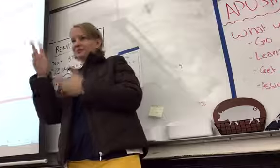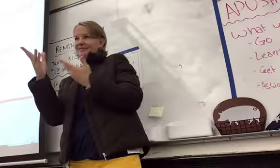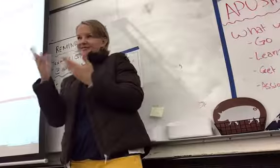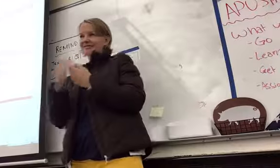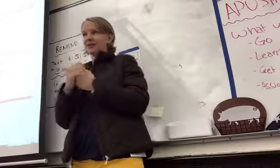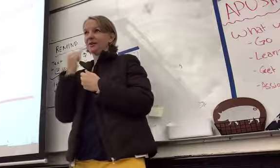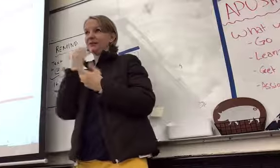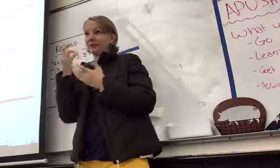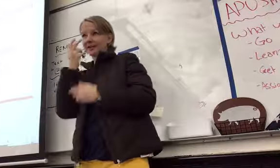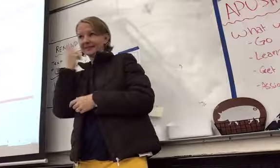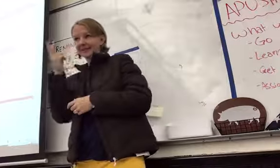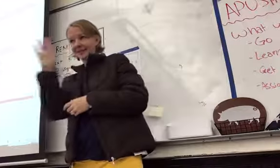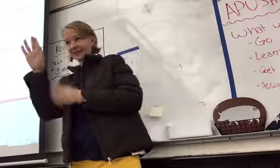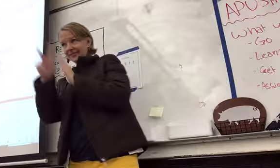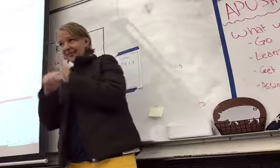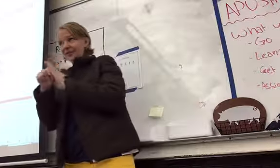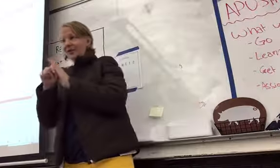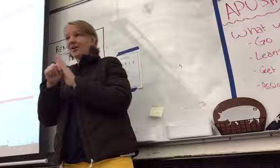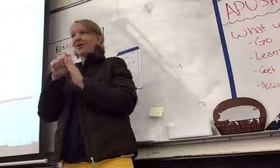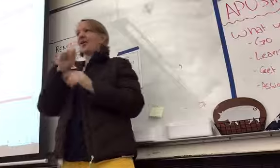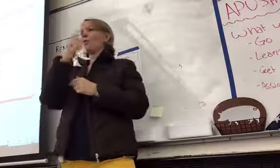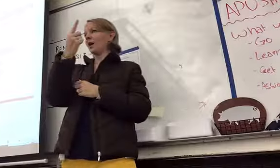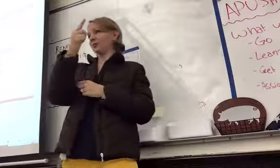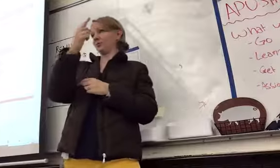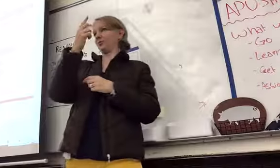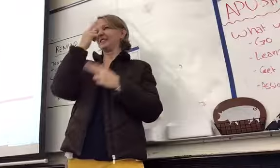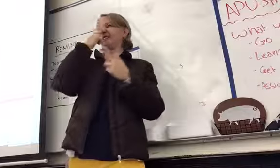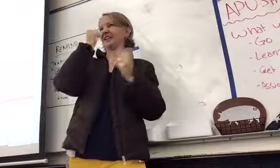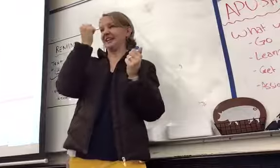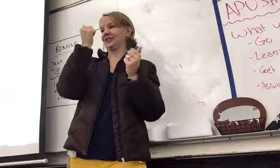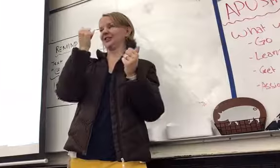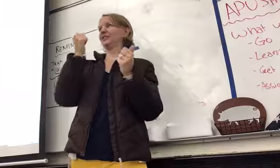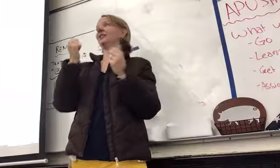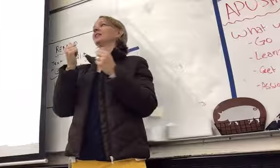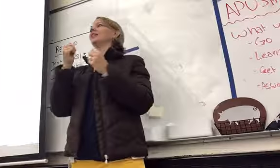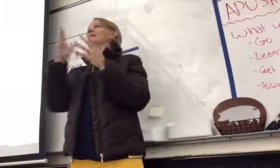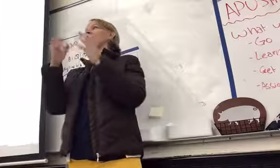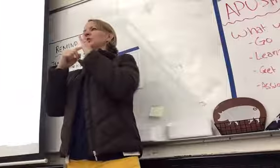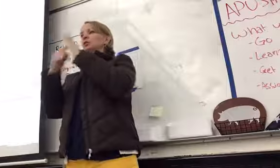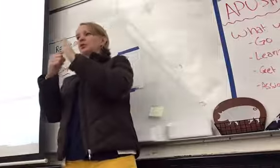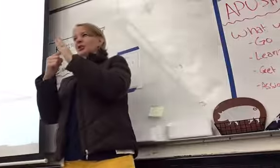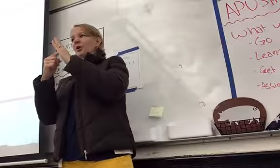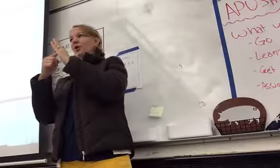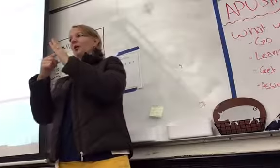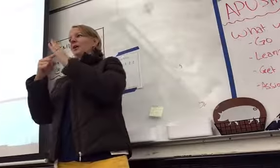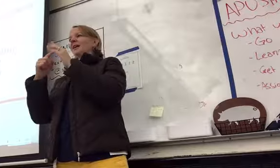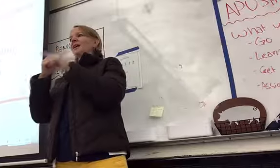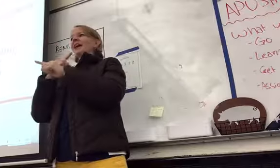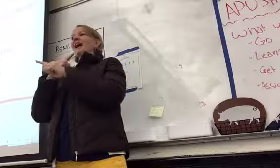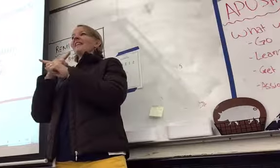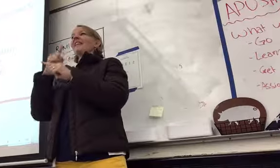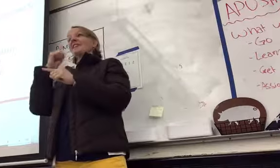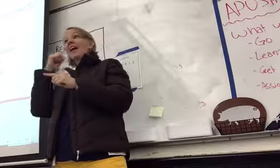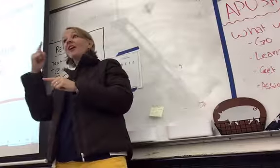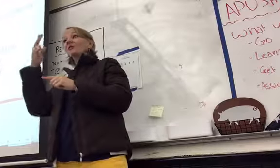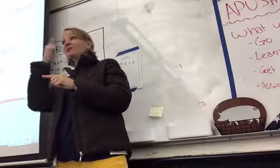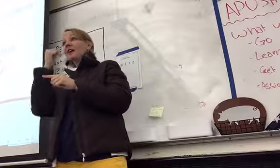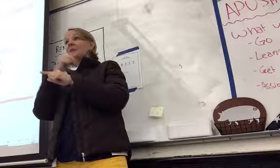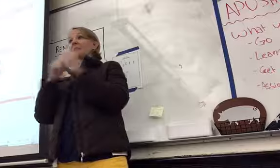The World War II one, I will say, is funnier. They wanted to show the class on World War I, and then they thought it was really funny, and nobody laughed. And that was like one of the worst